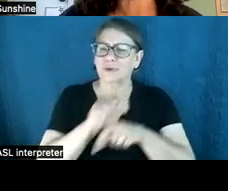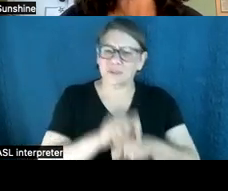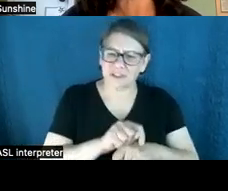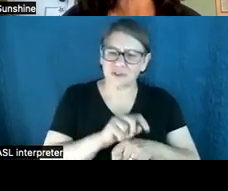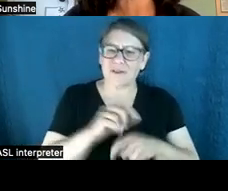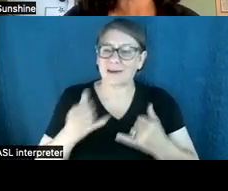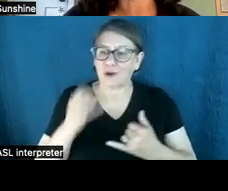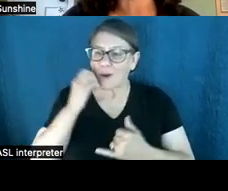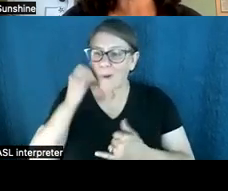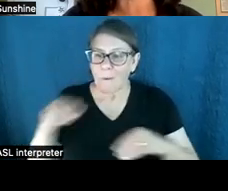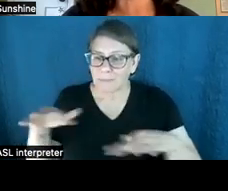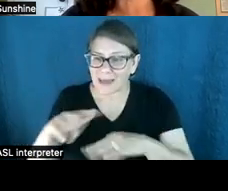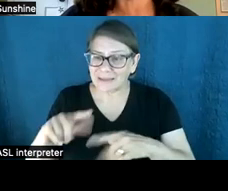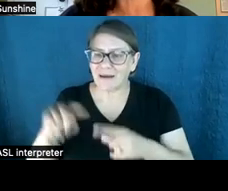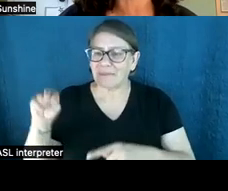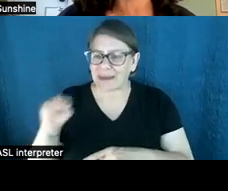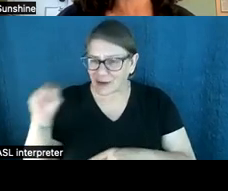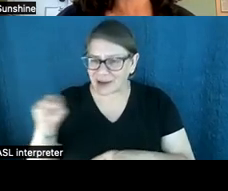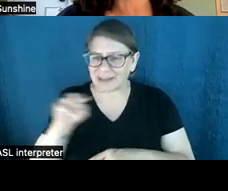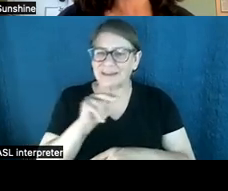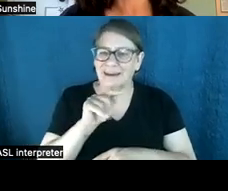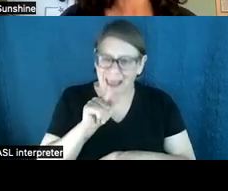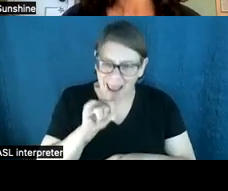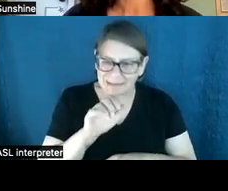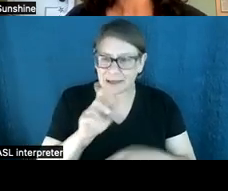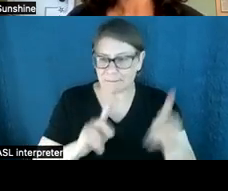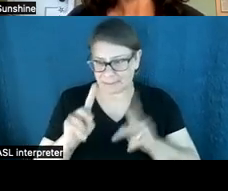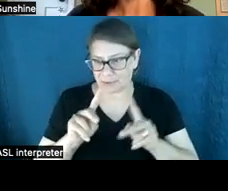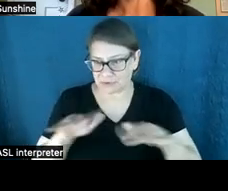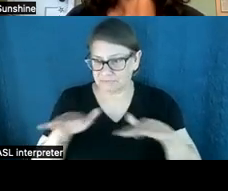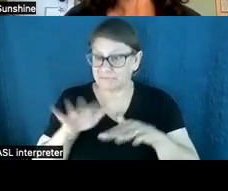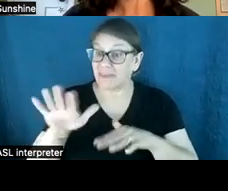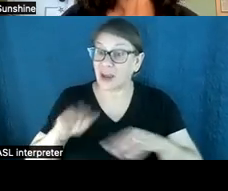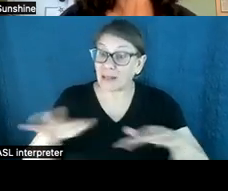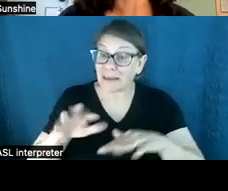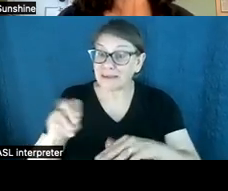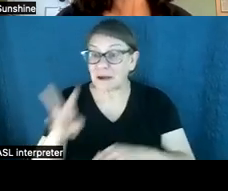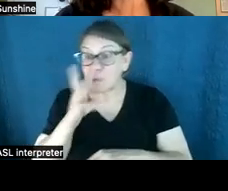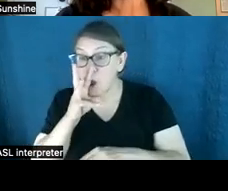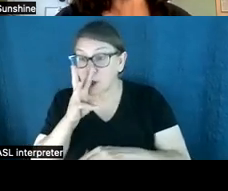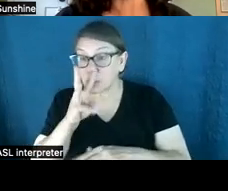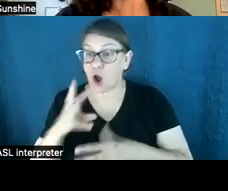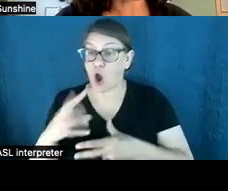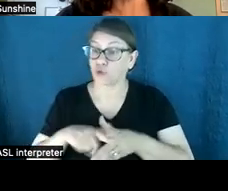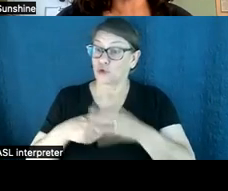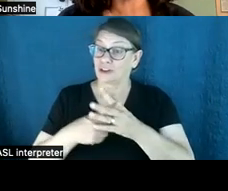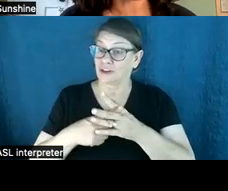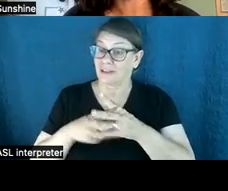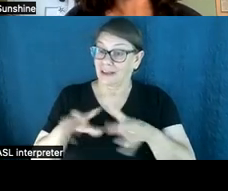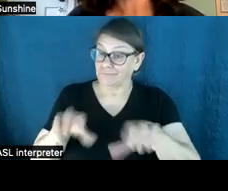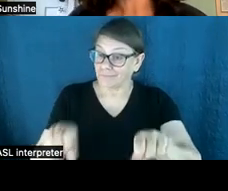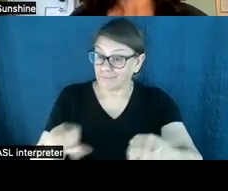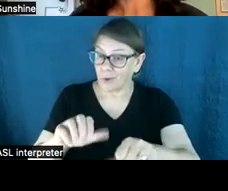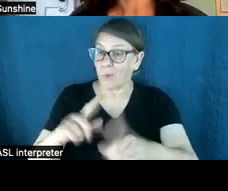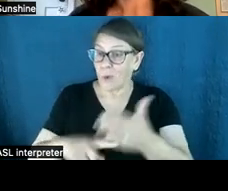homelands of the Narragansett and Niantic peoples. Their lands and waters originally encompassed what is now the state of Rhode